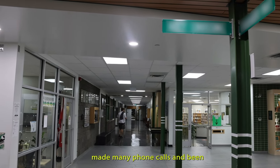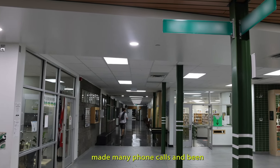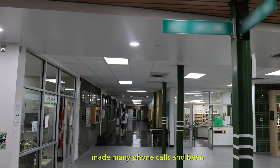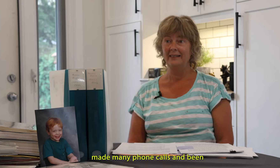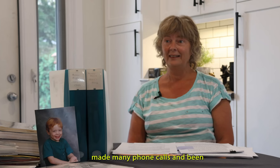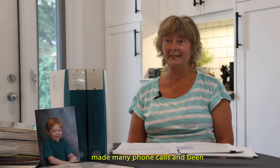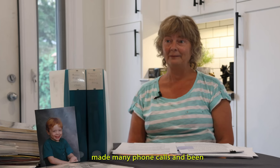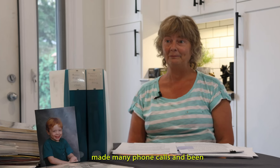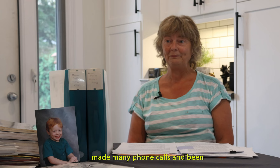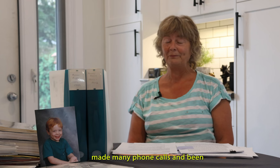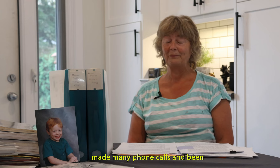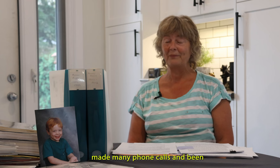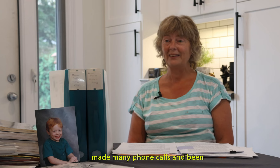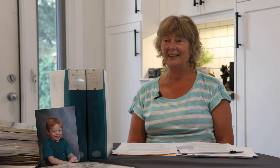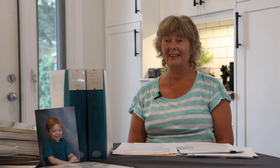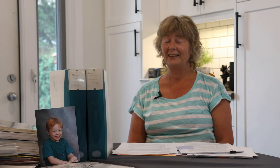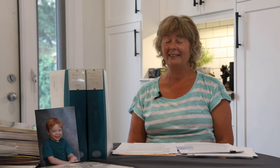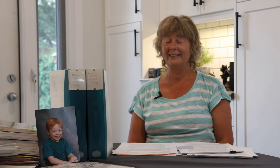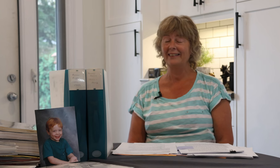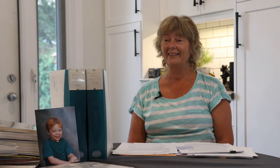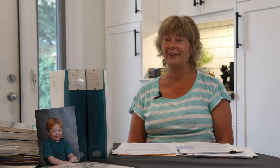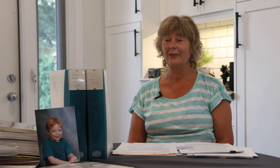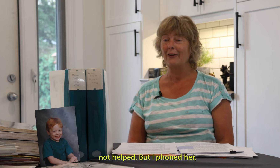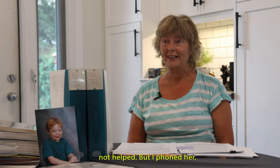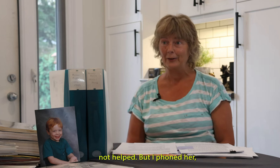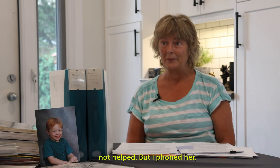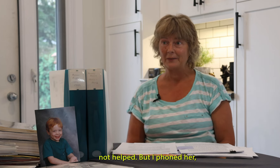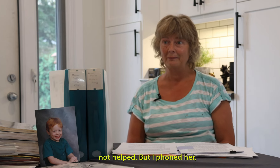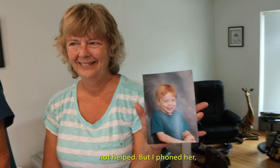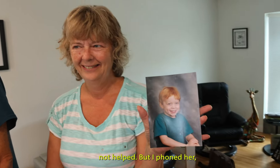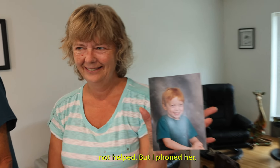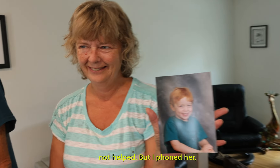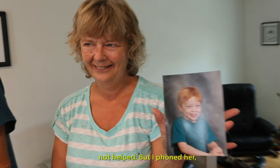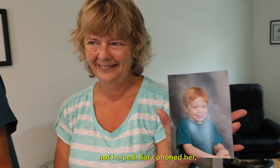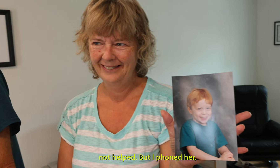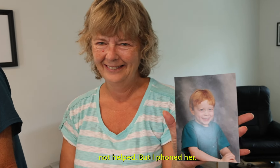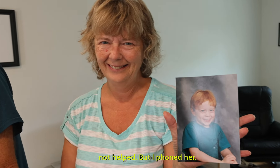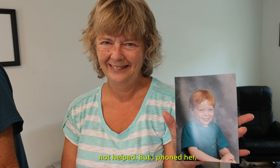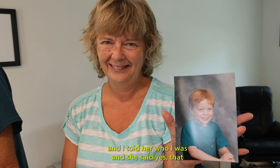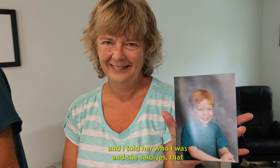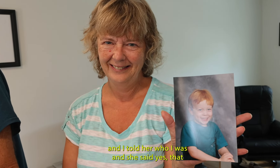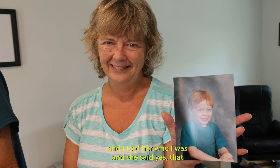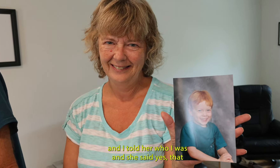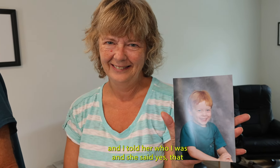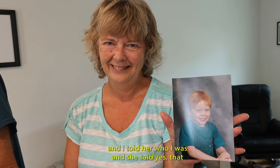not helped. But I phoned her and I told her who I